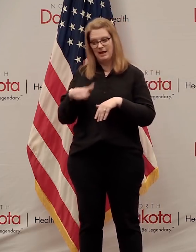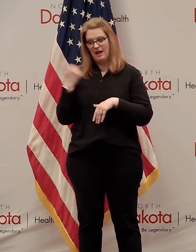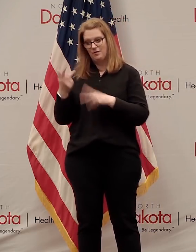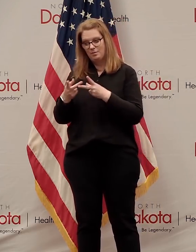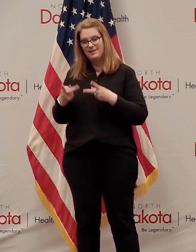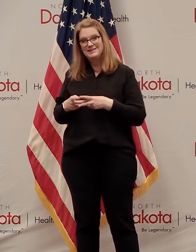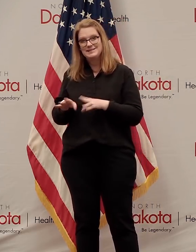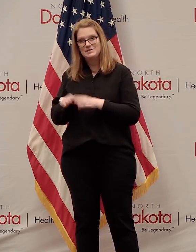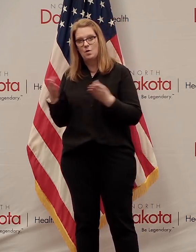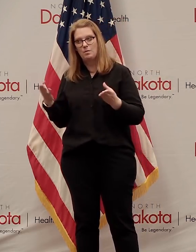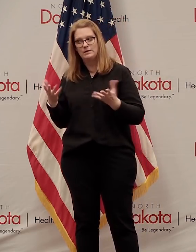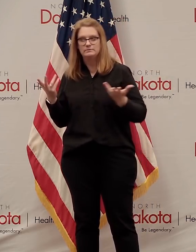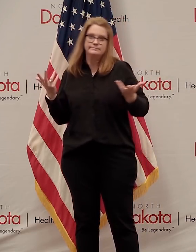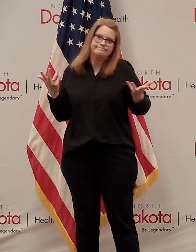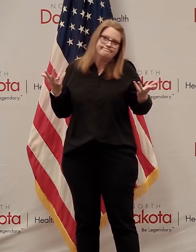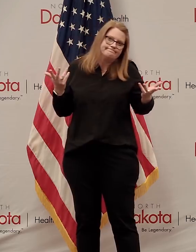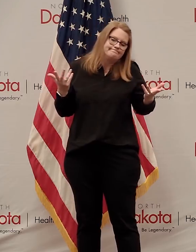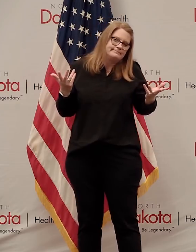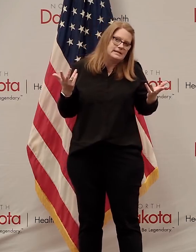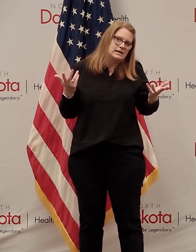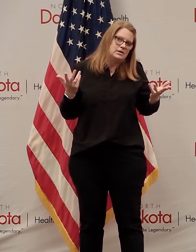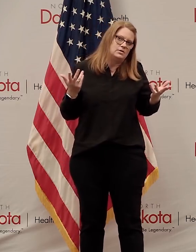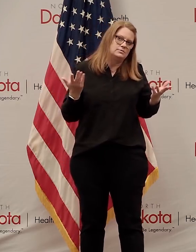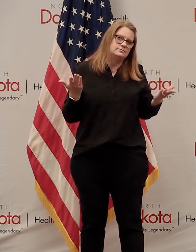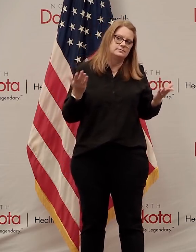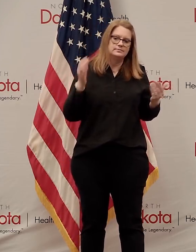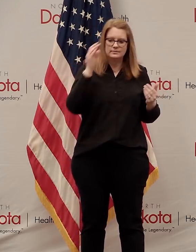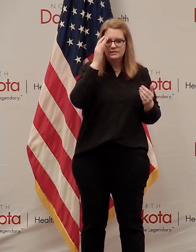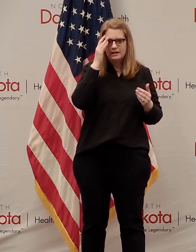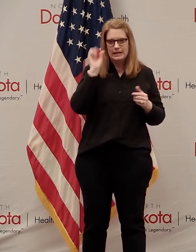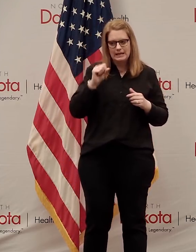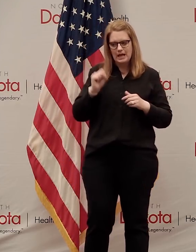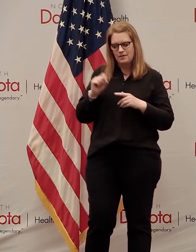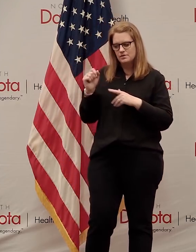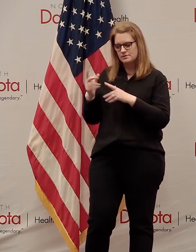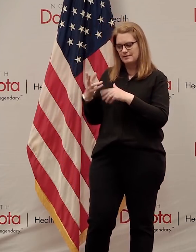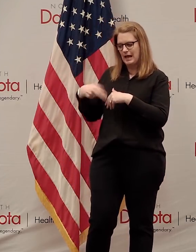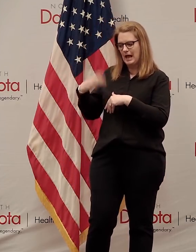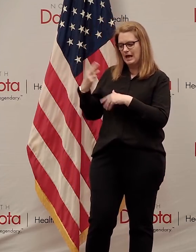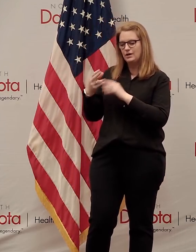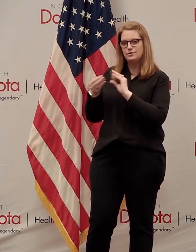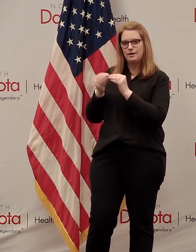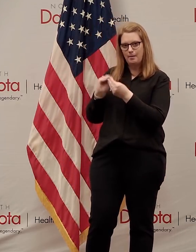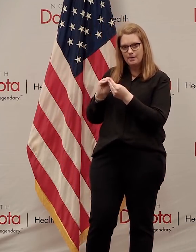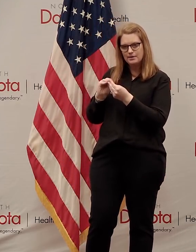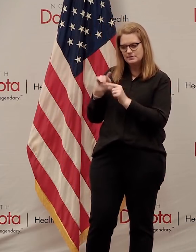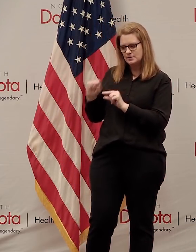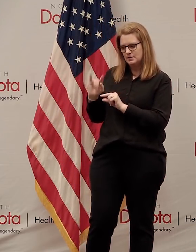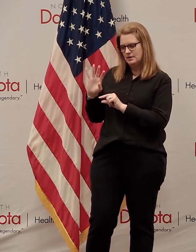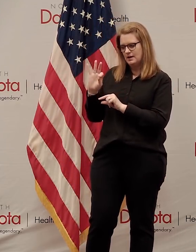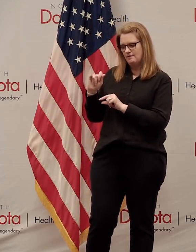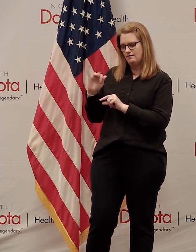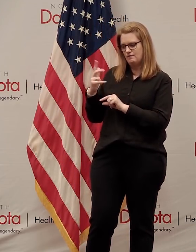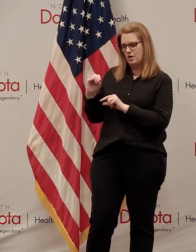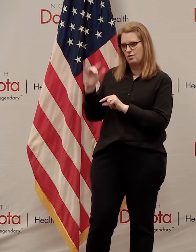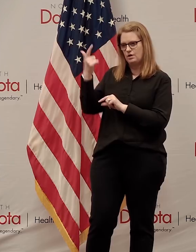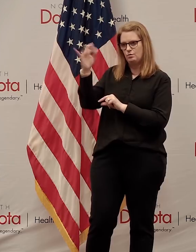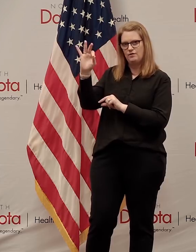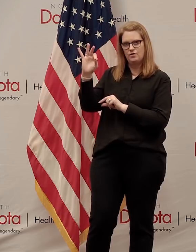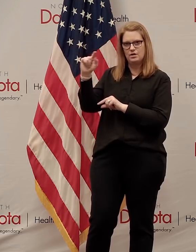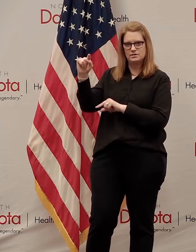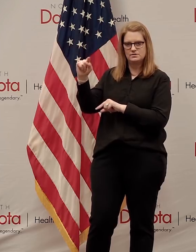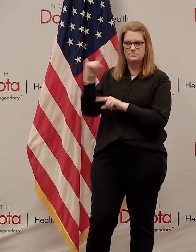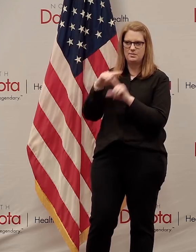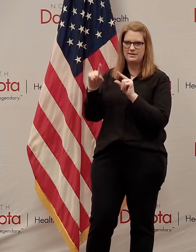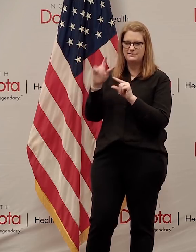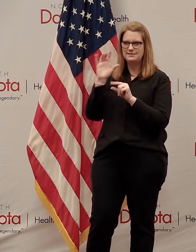we're, that it is, again, it's more evenly spread because, well, they've got more absolute numbers on a per capita basis. Fargo and Grand Forks are not really way ahead of